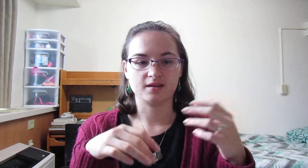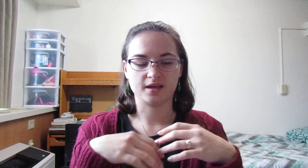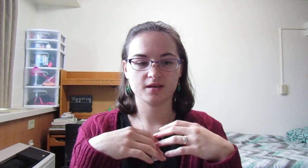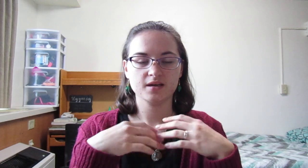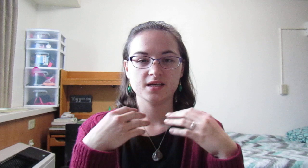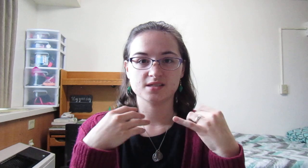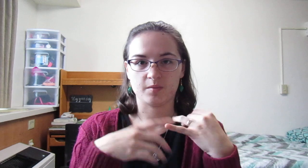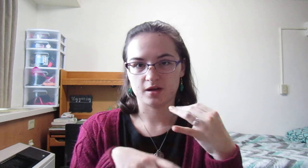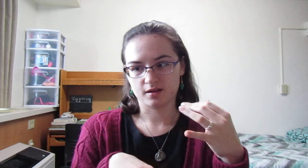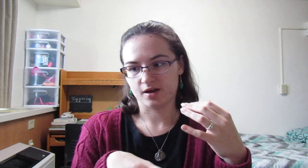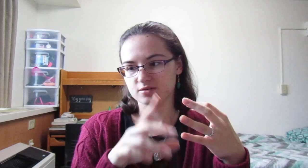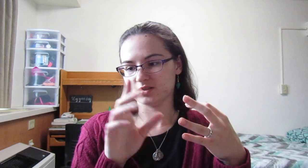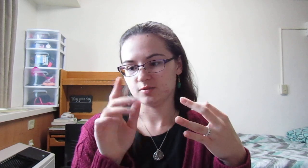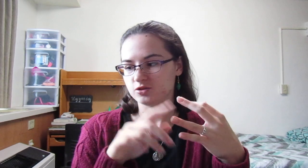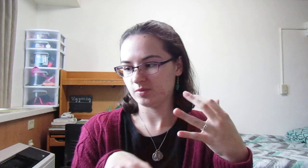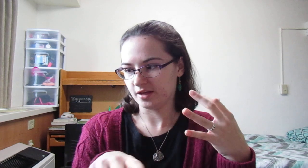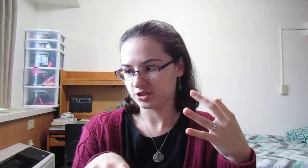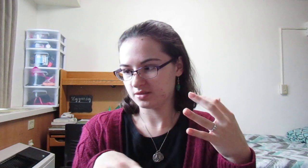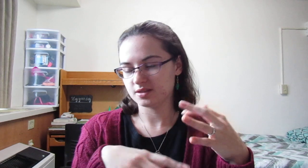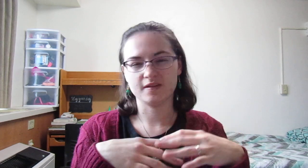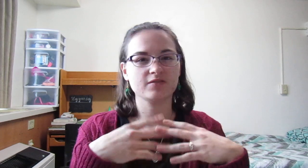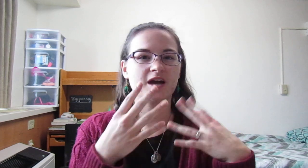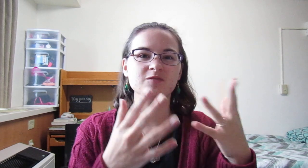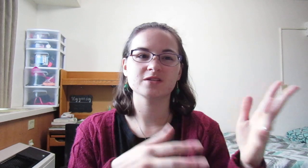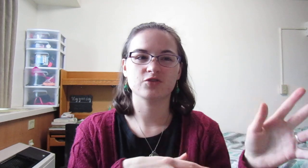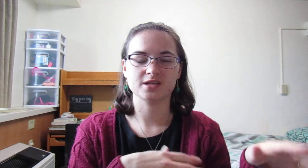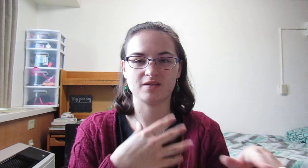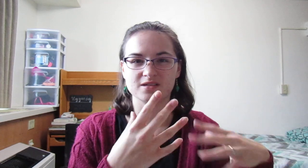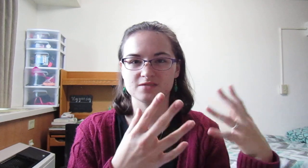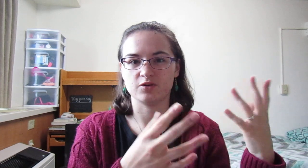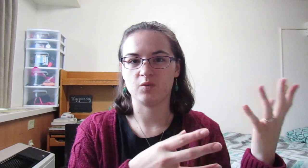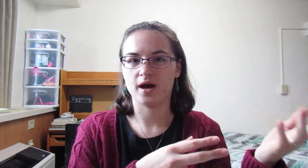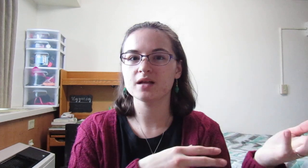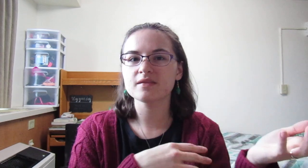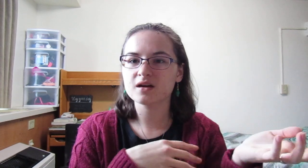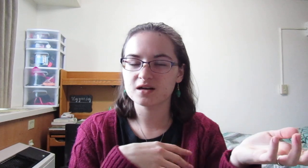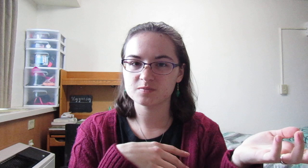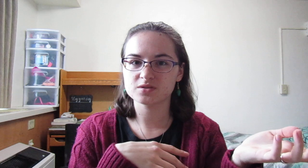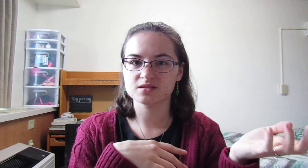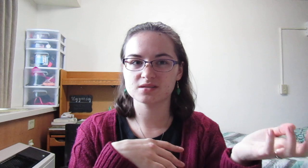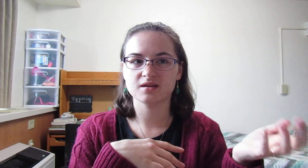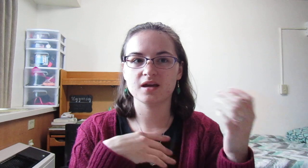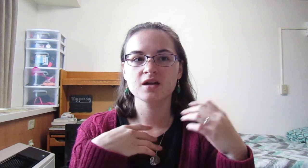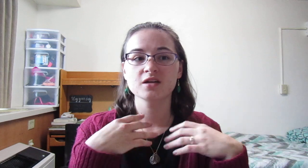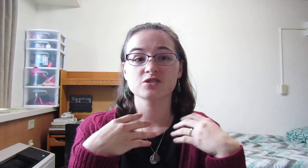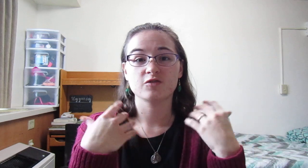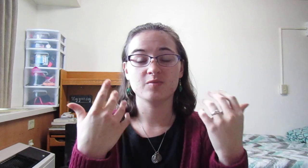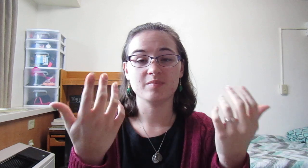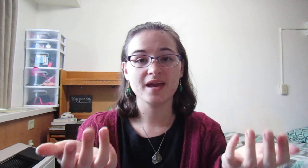and like, he's coming in clouds, there will be tribulations. And they've kind of been foretelling this for a while in the Gospels on Sunday, so if you've been paying